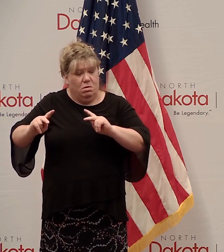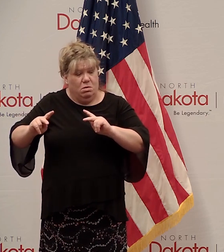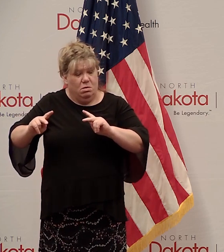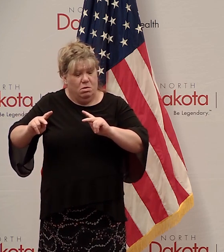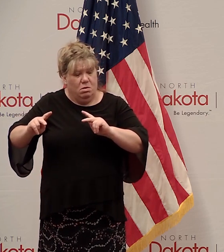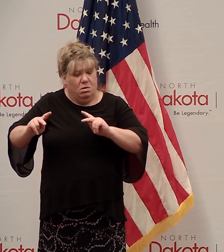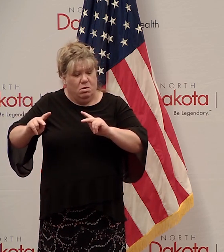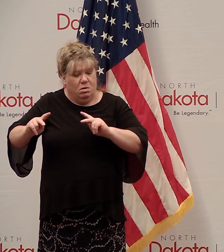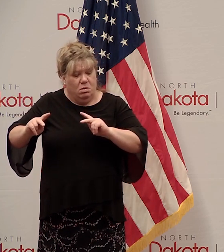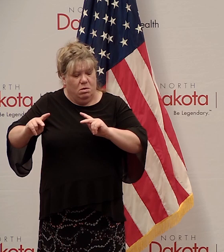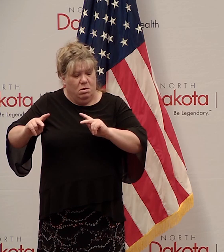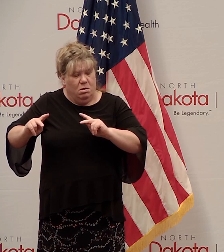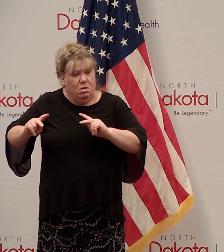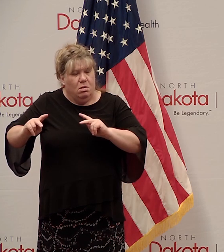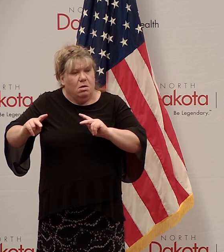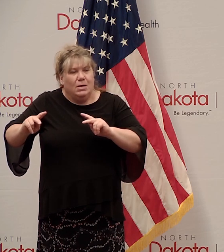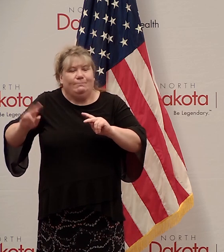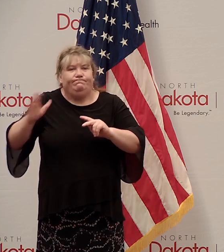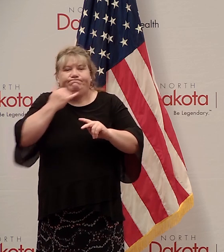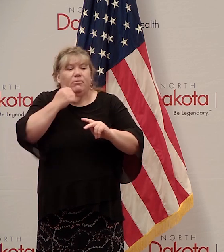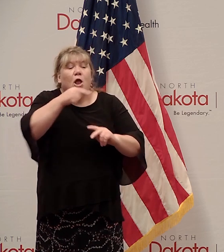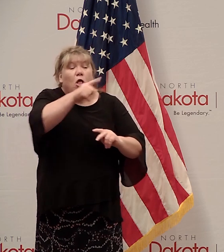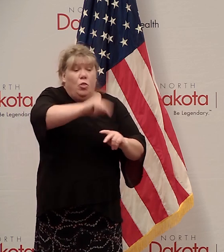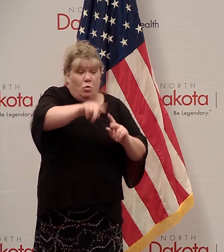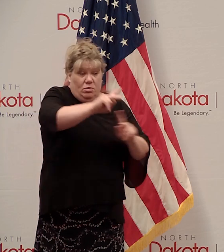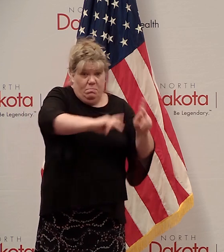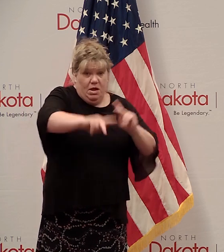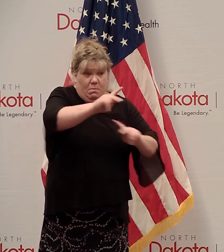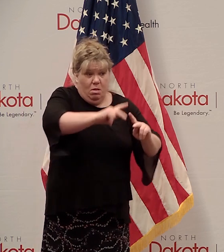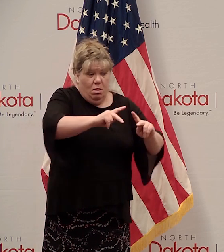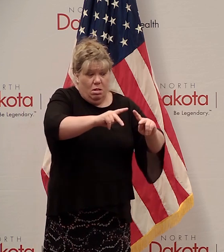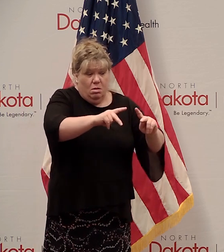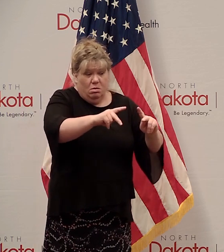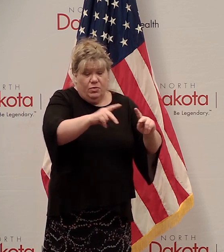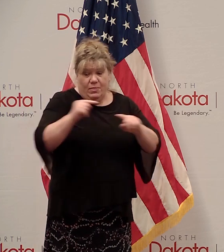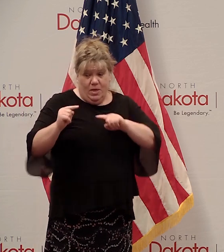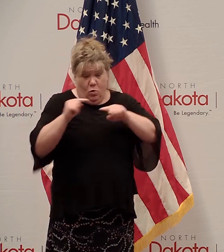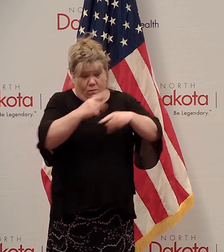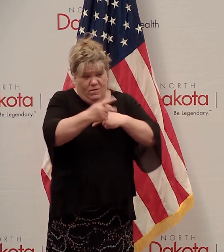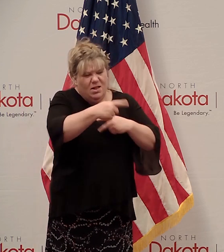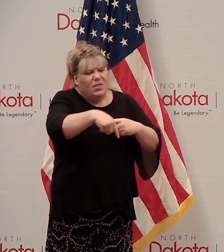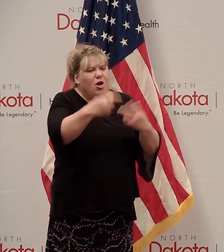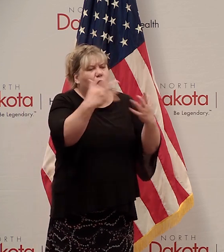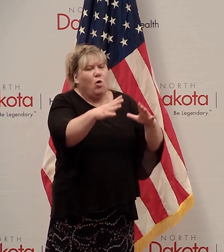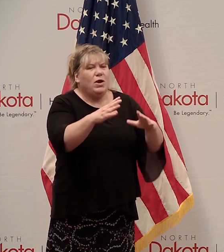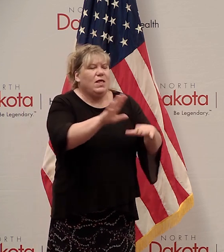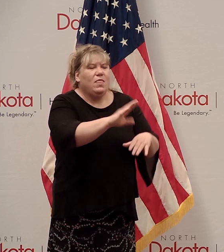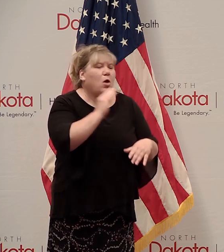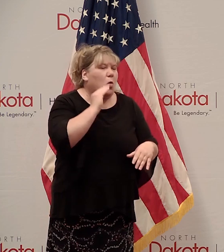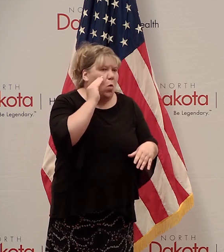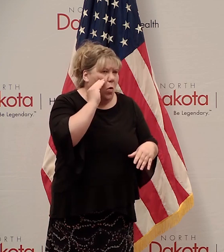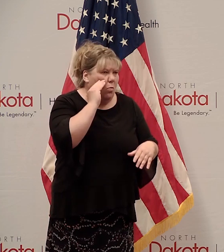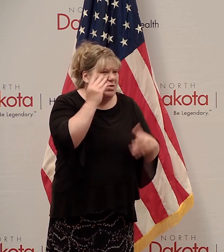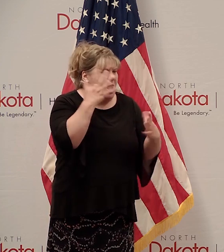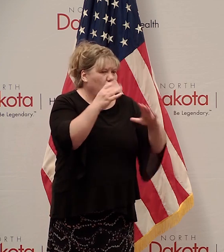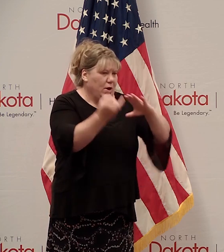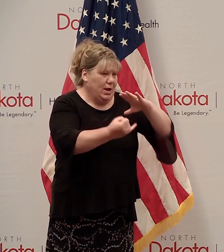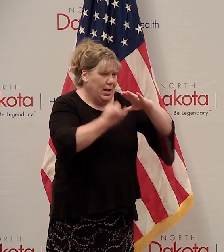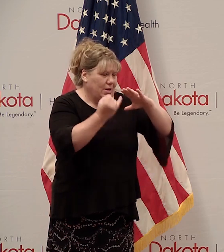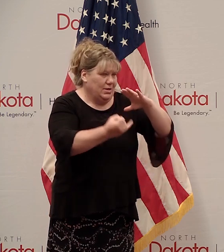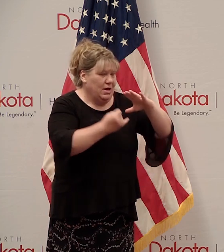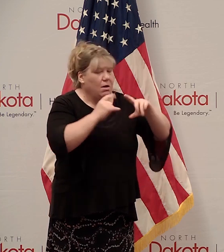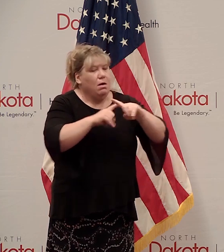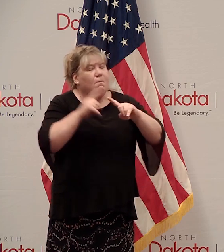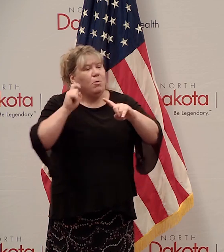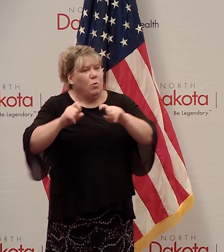single housing setting. They're in some ways socially isolated, which puts them at risk as well. So we do need to be able to